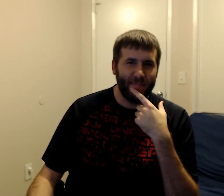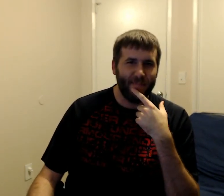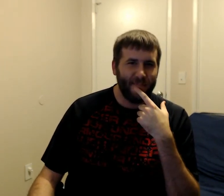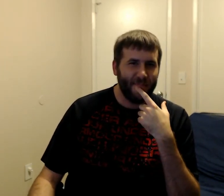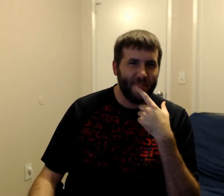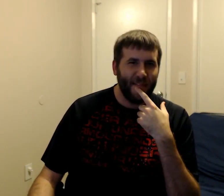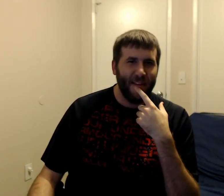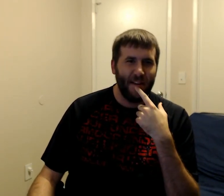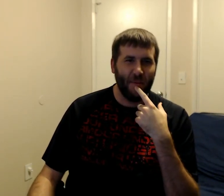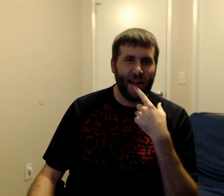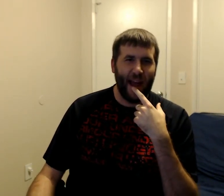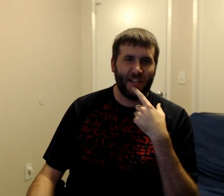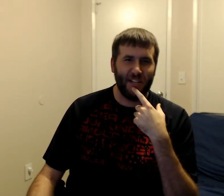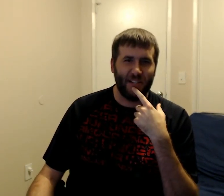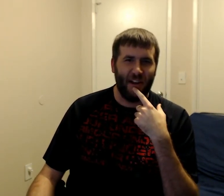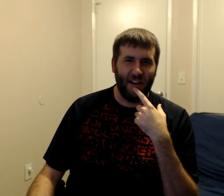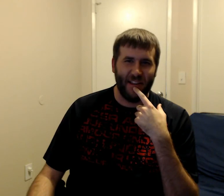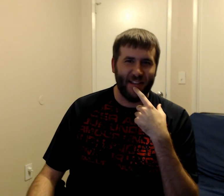Your reactions to all this.